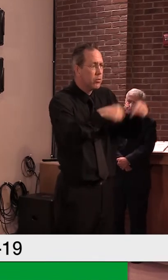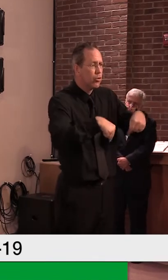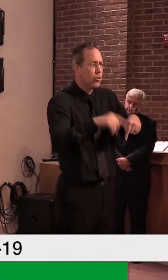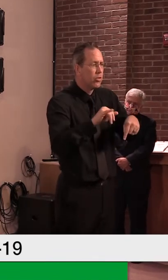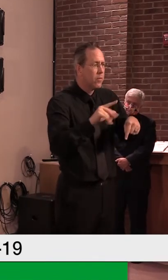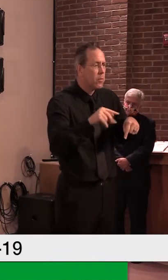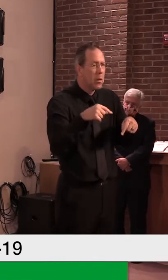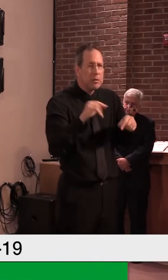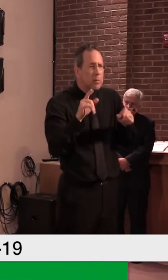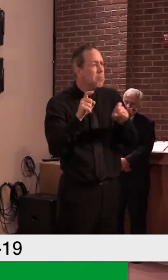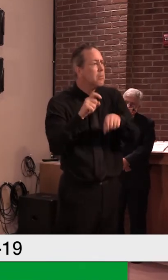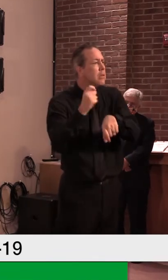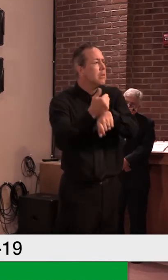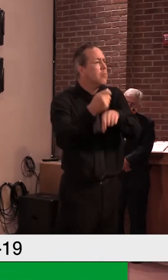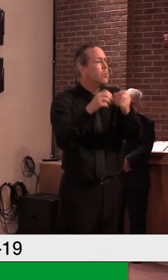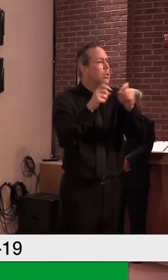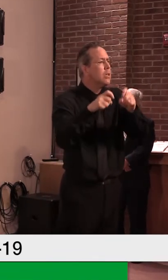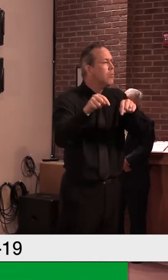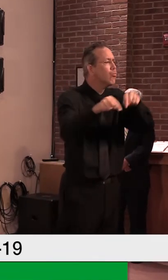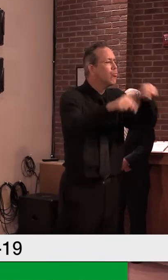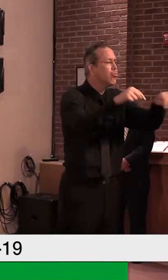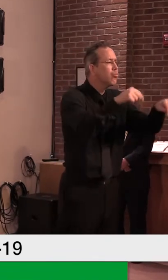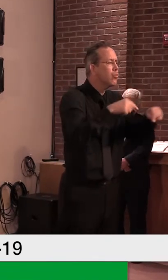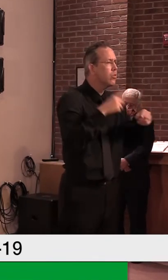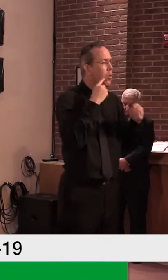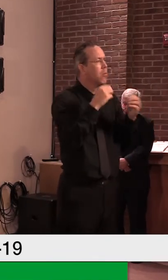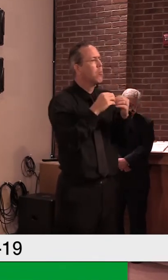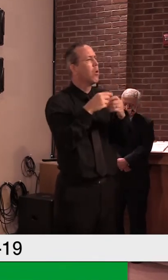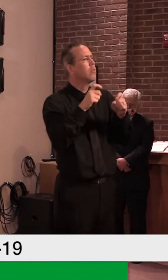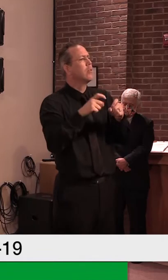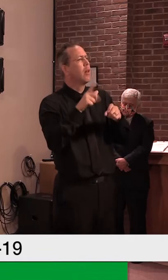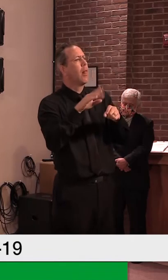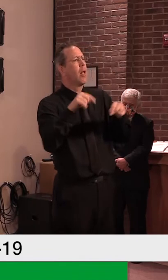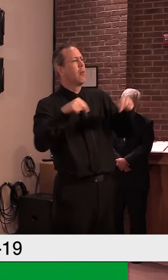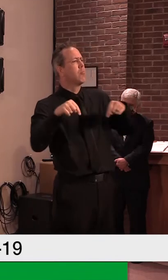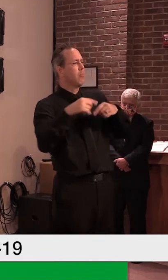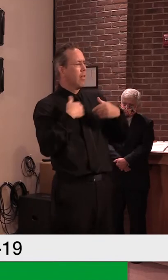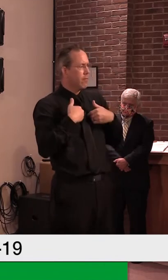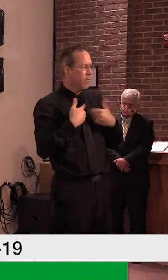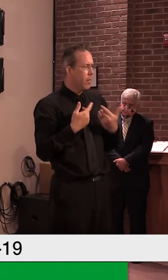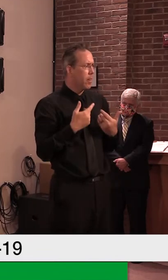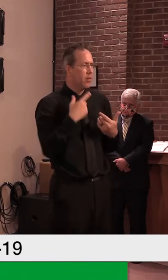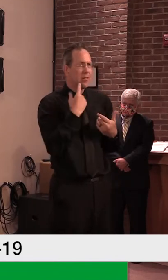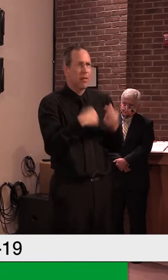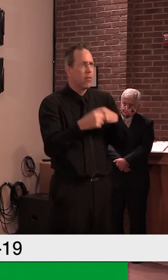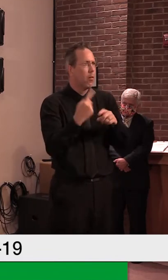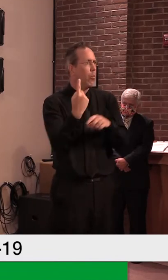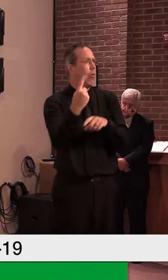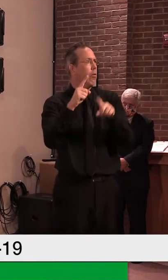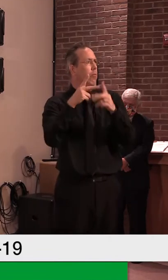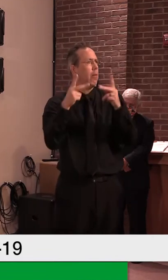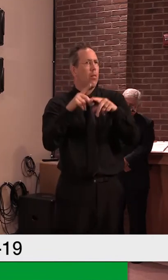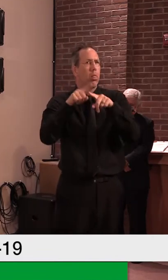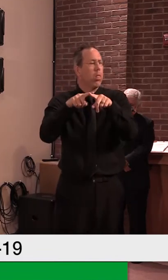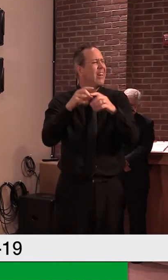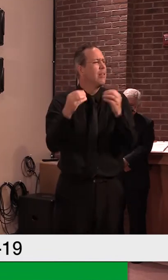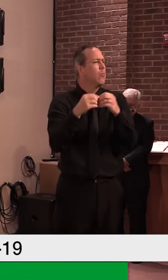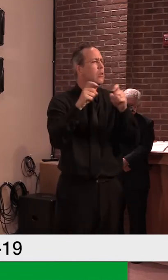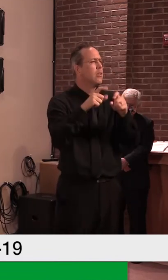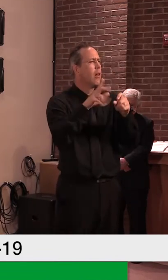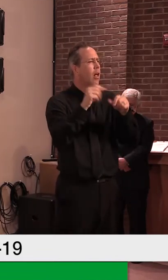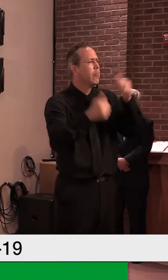capacity that we want to have for the future, not just for now. And when or if